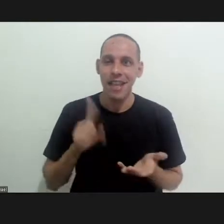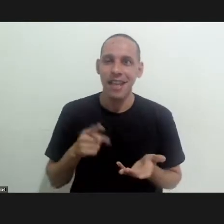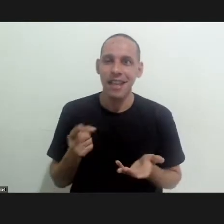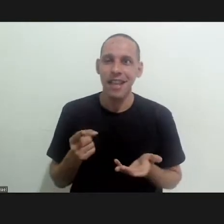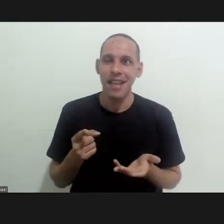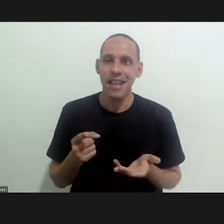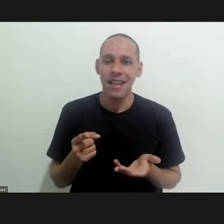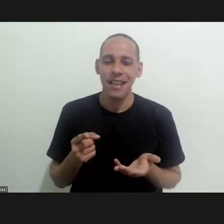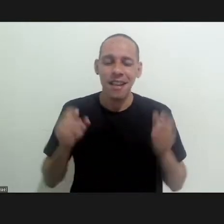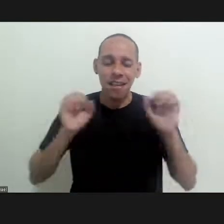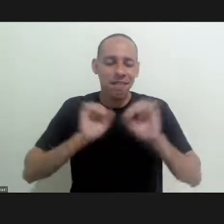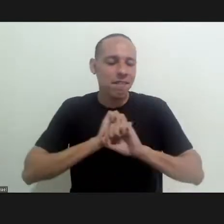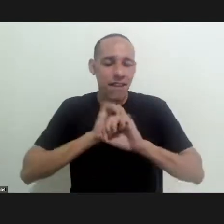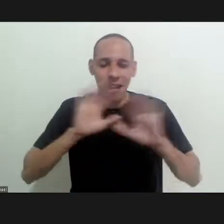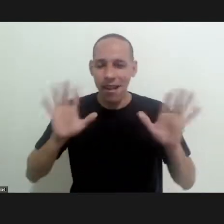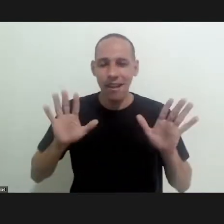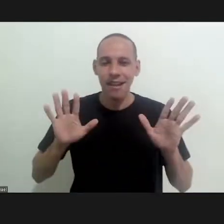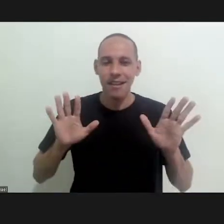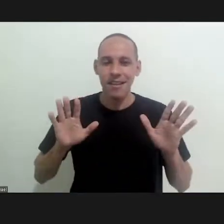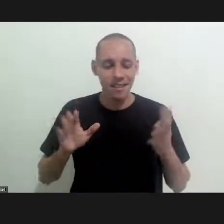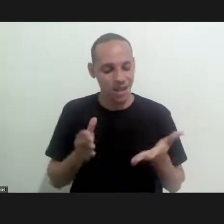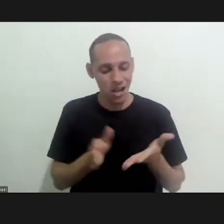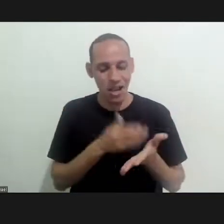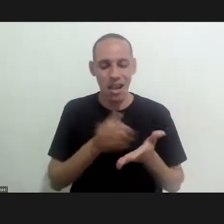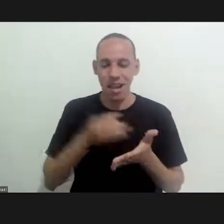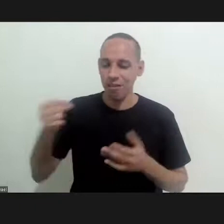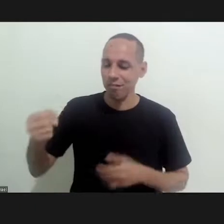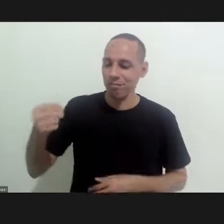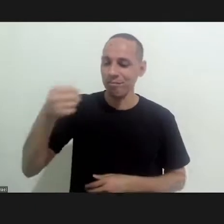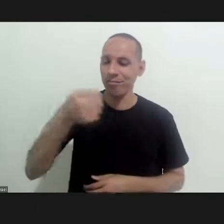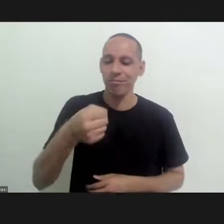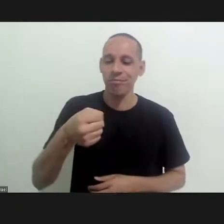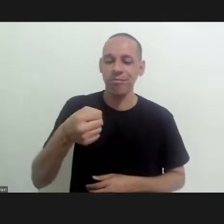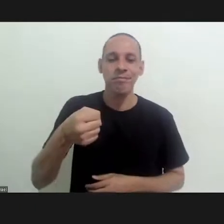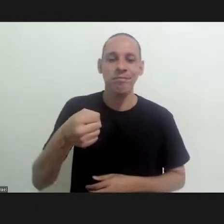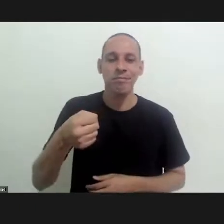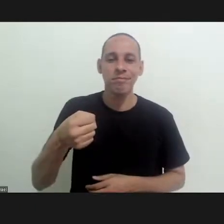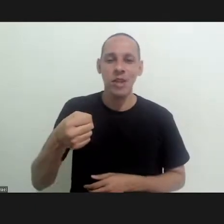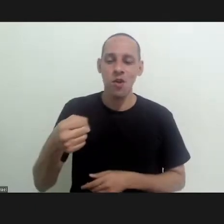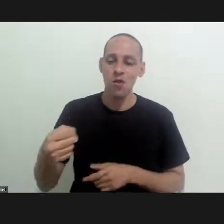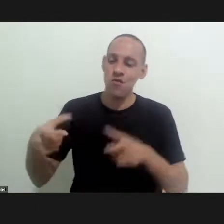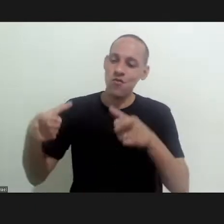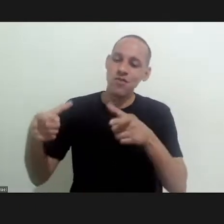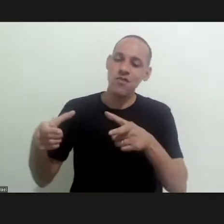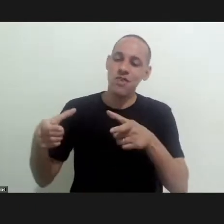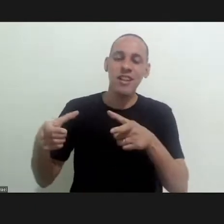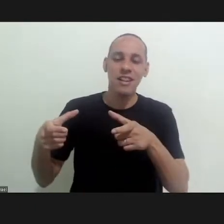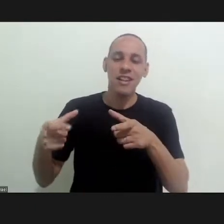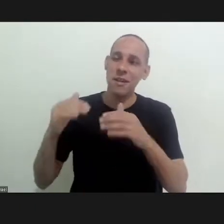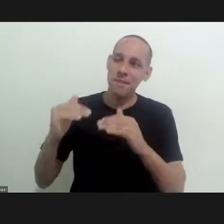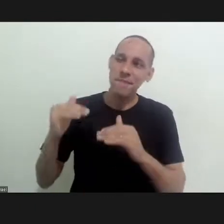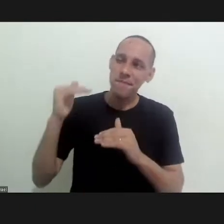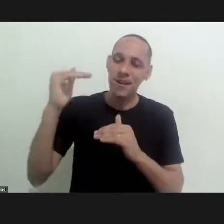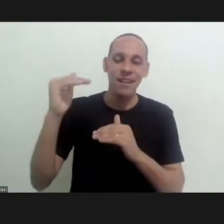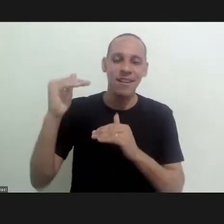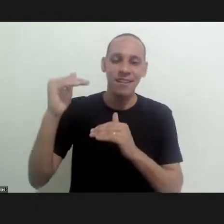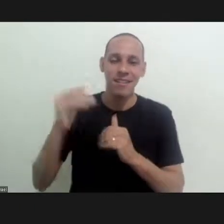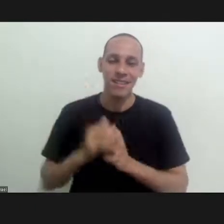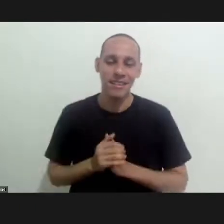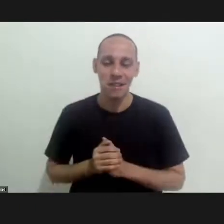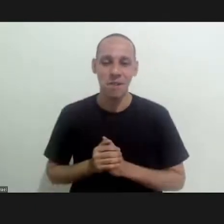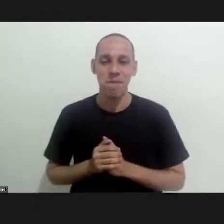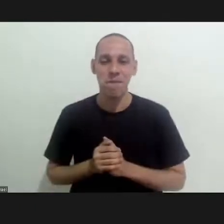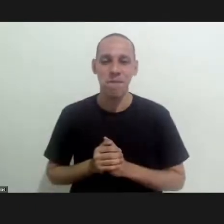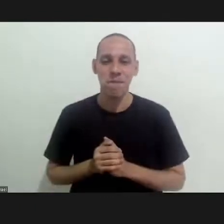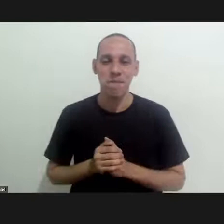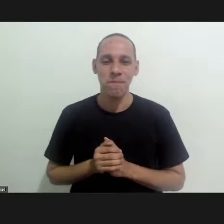is very peculiar which puts the journal memorias at a specific level